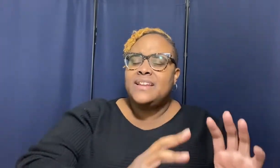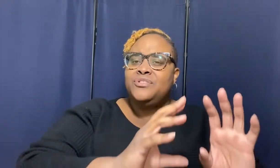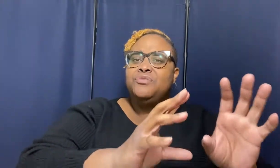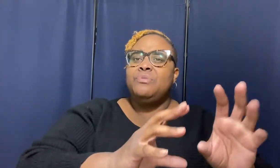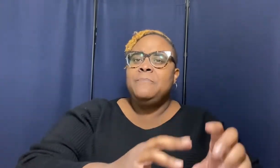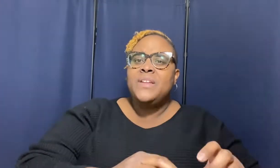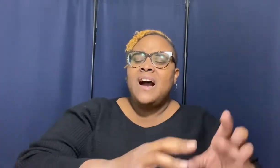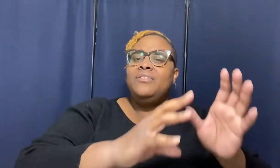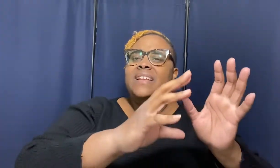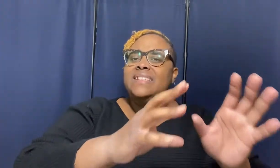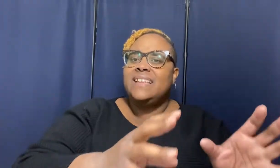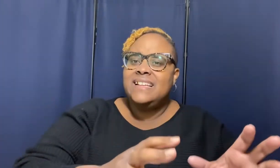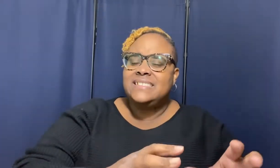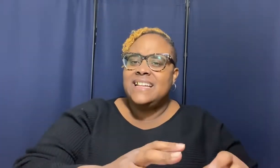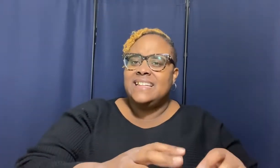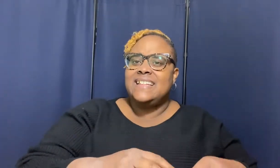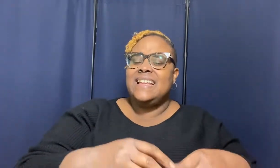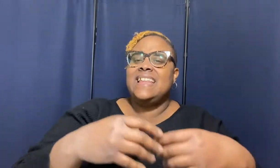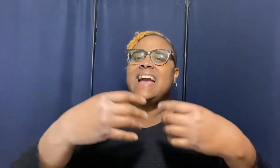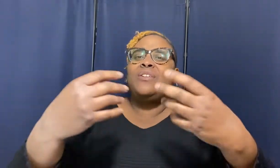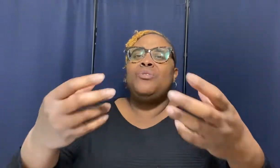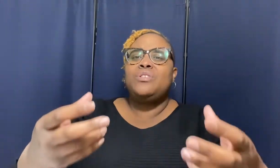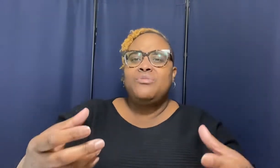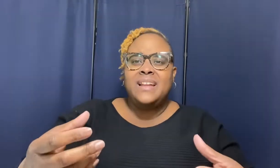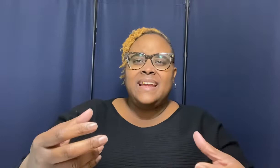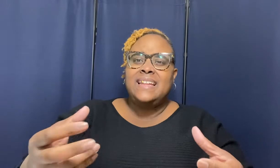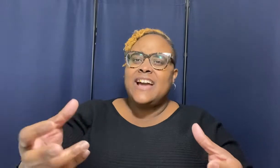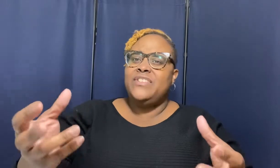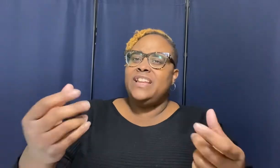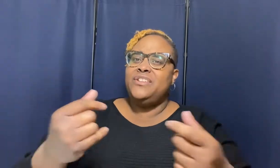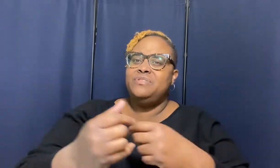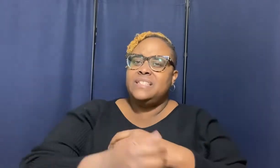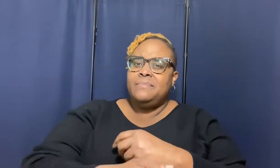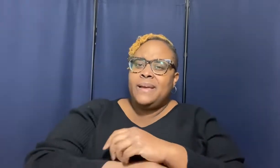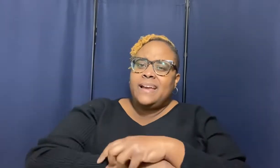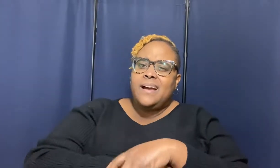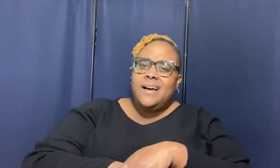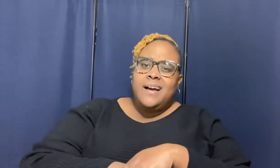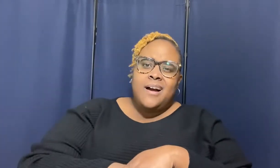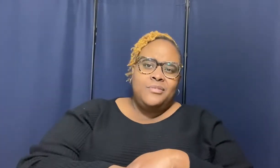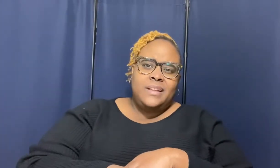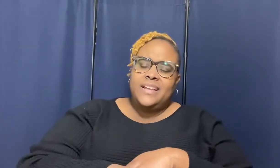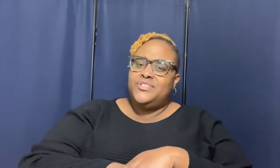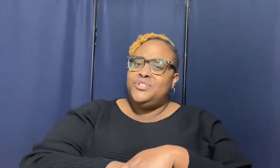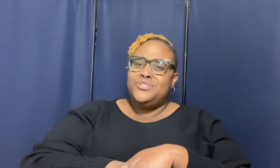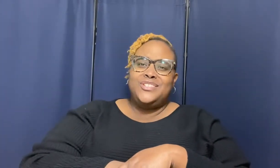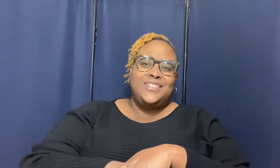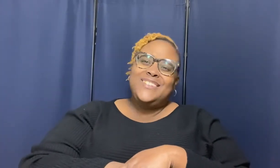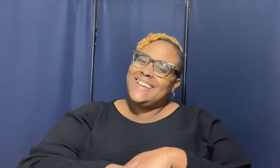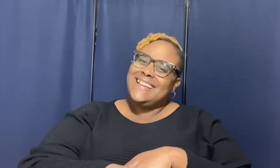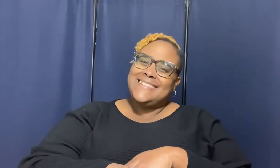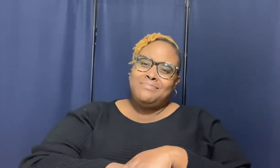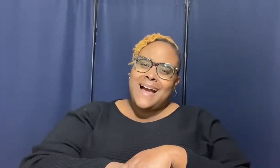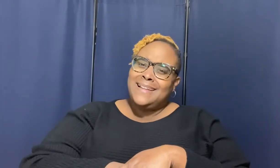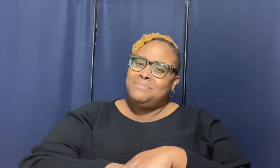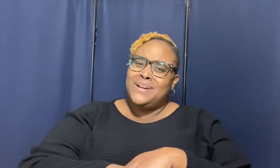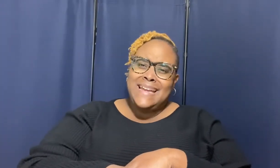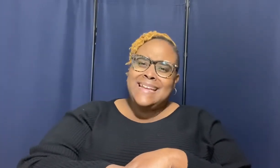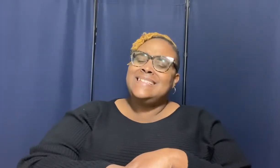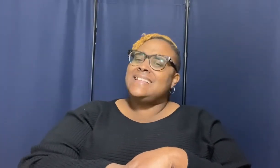do it all these things that that they got going on in their life and then you sit back all day you know just looking and smiling but inside